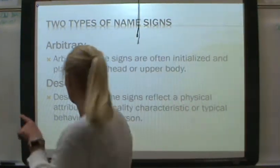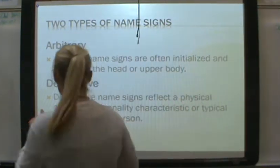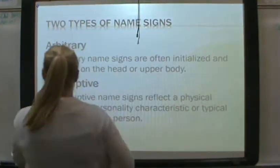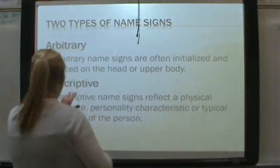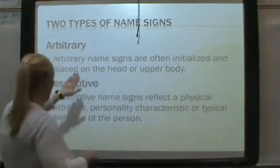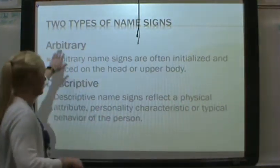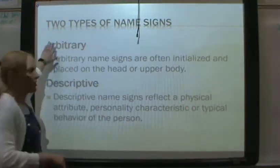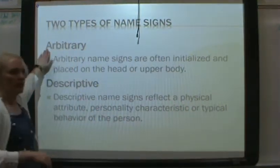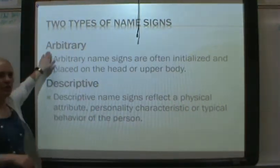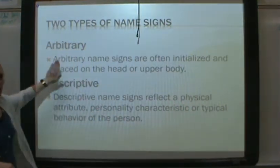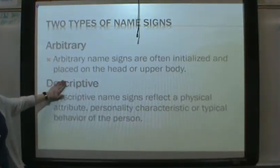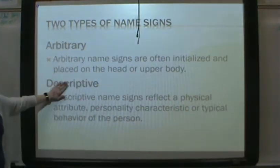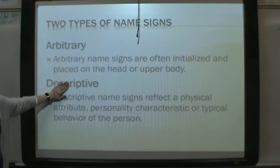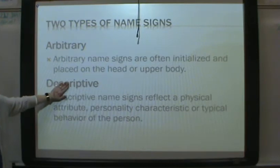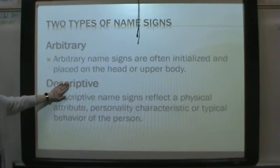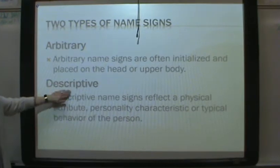So have arbitrary and descriptive name signs.